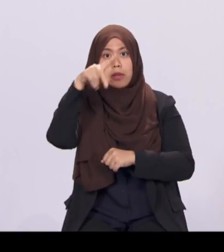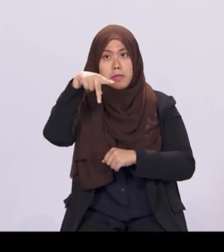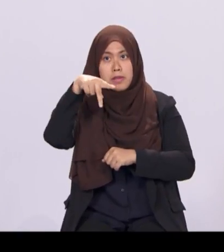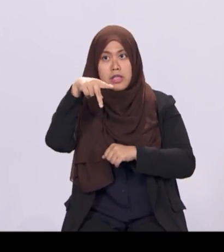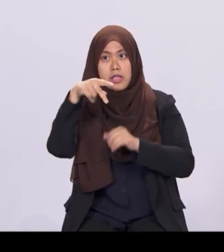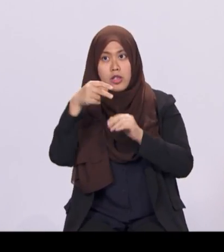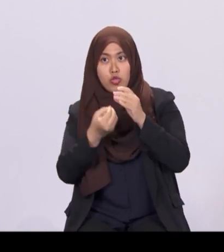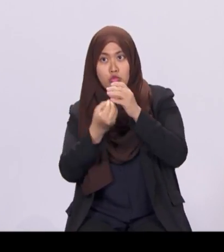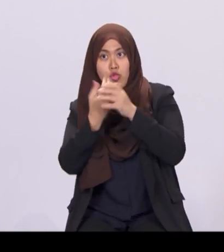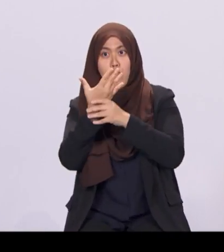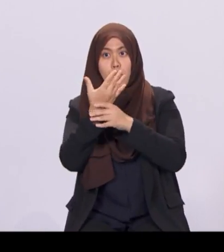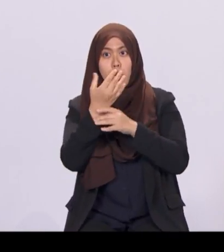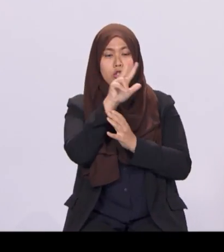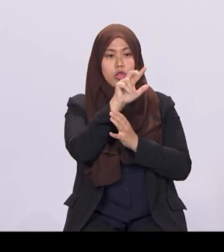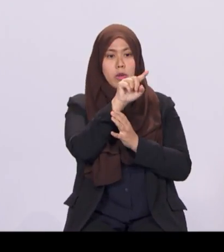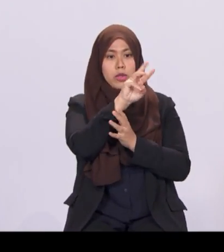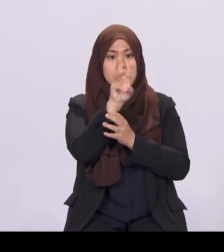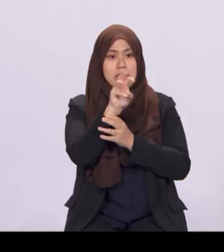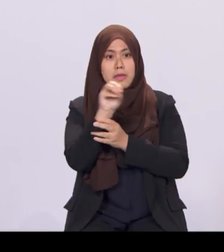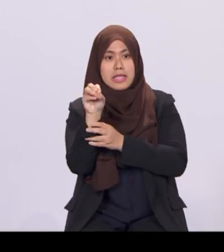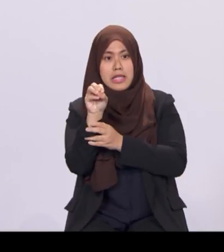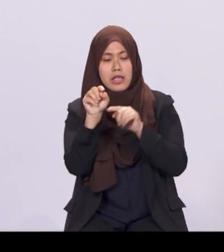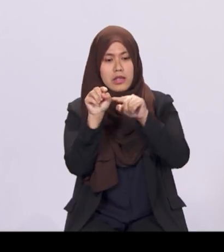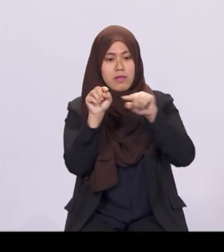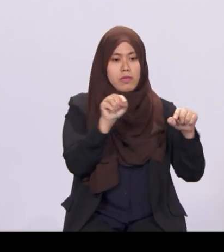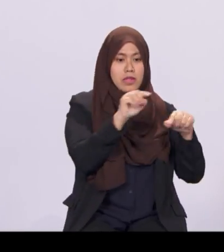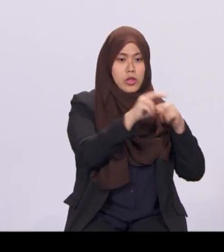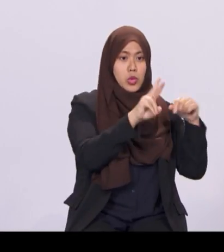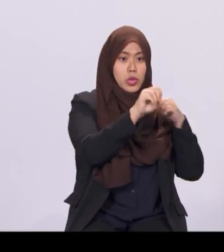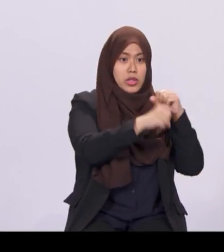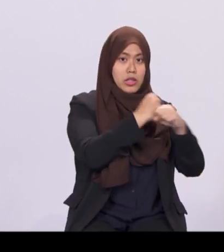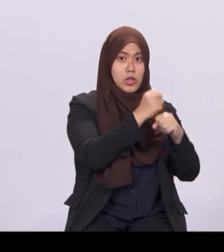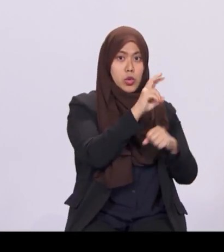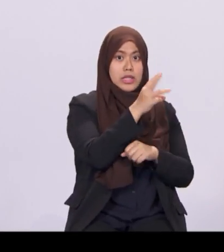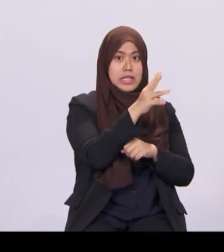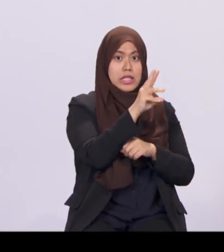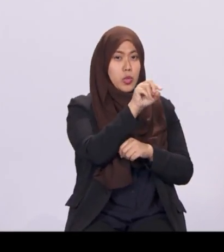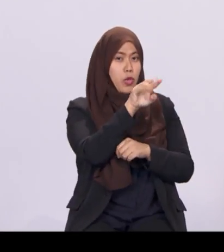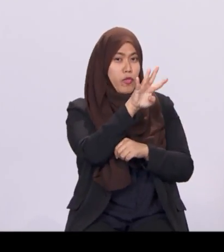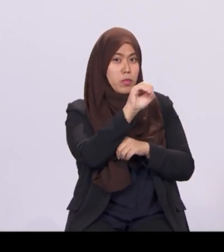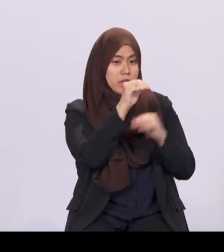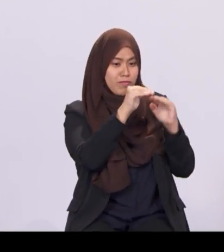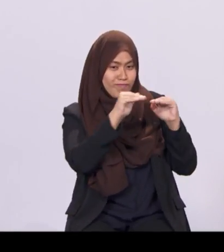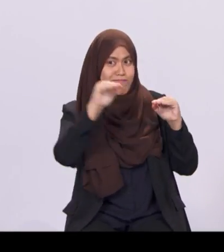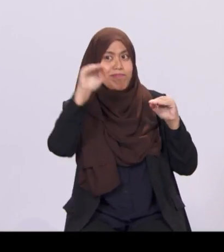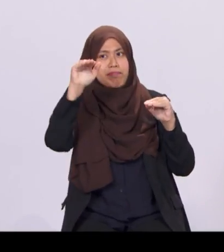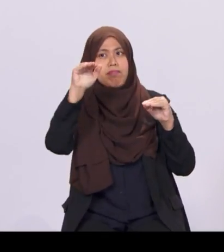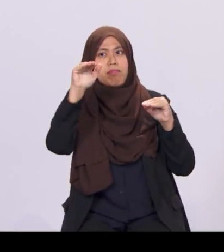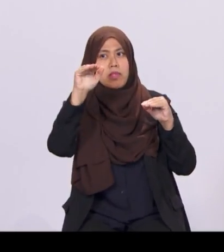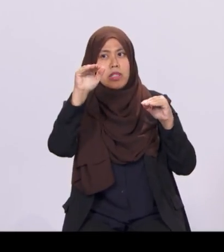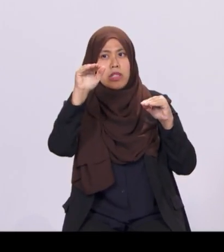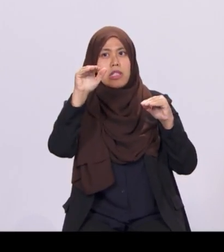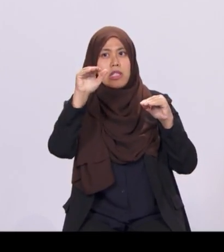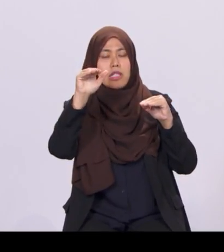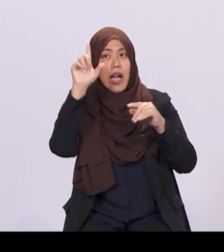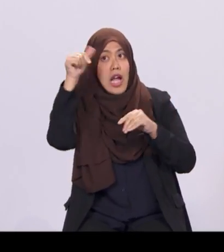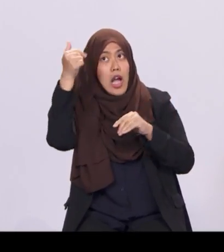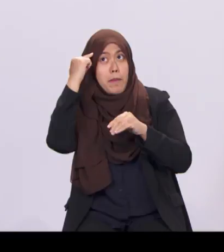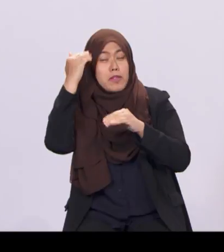up from 2.4% in 2016. This exceeded the government's focus of 1 to 3% at the